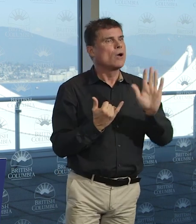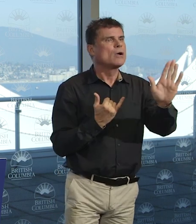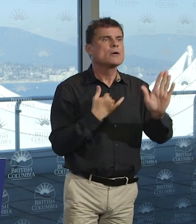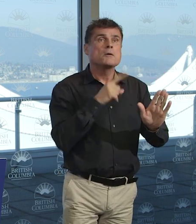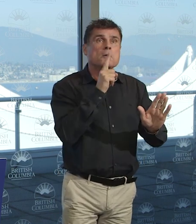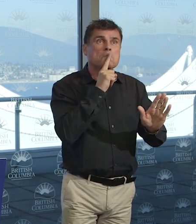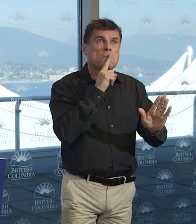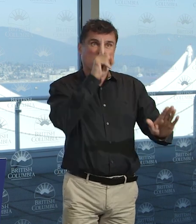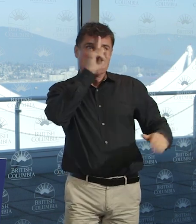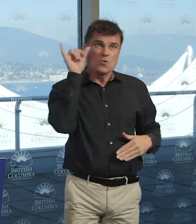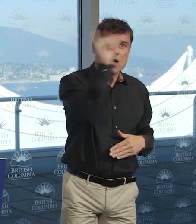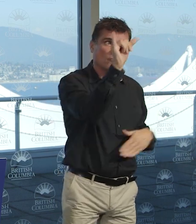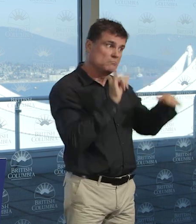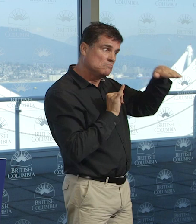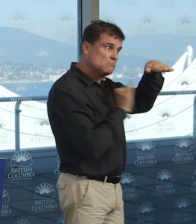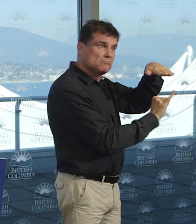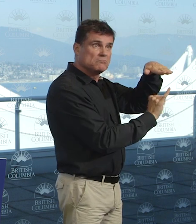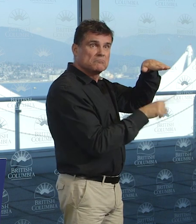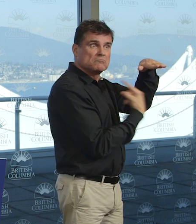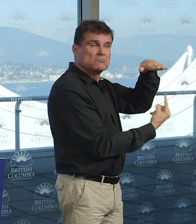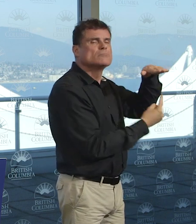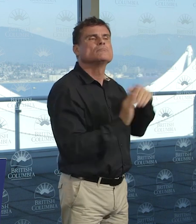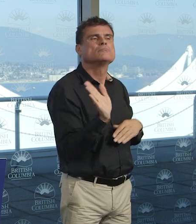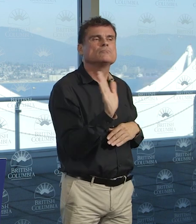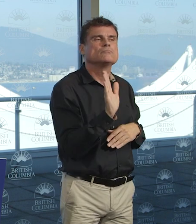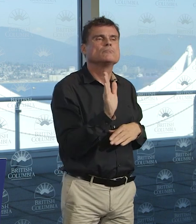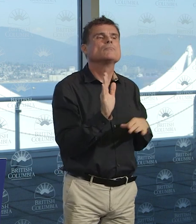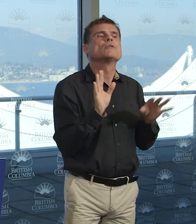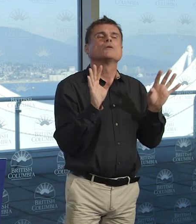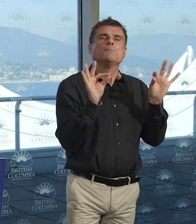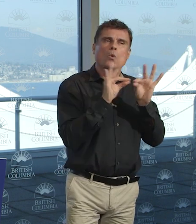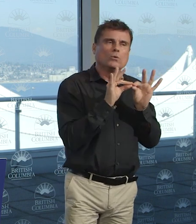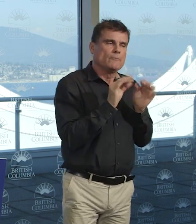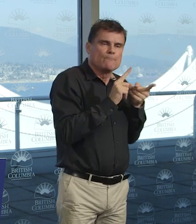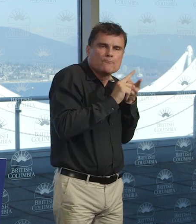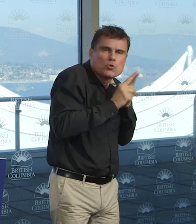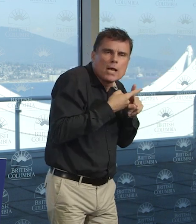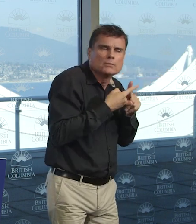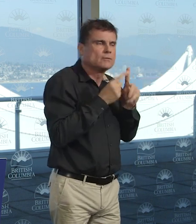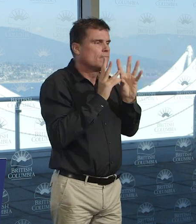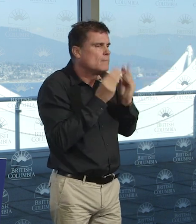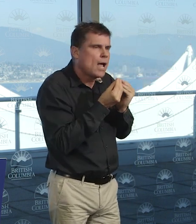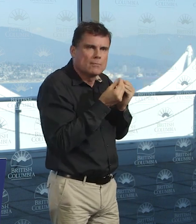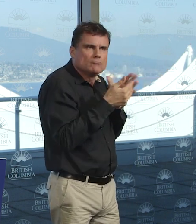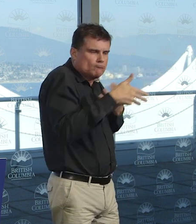with our family. We need to be with our close friends, one or two of us. And we need to maintain our distance with others.